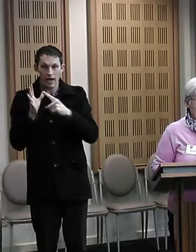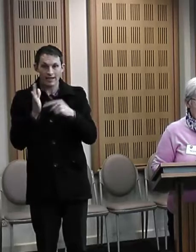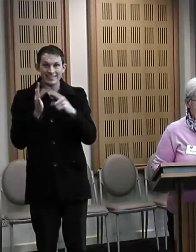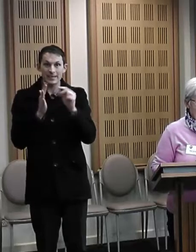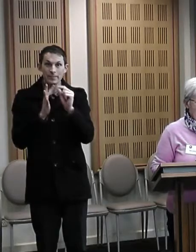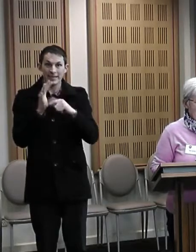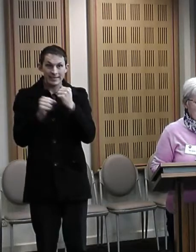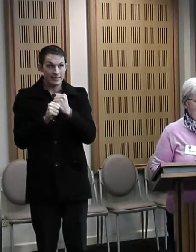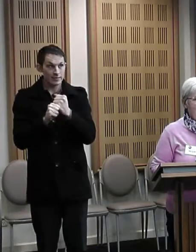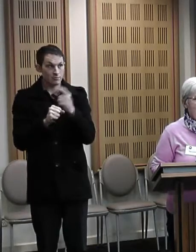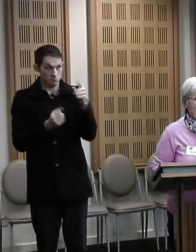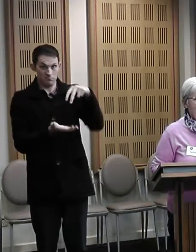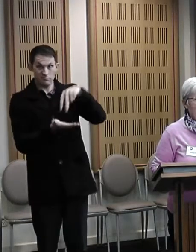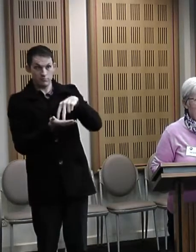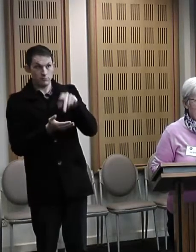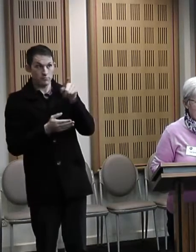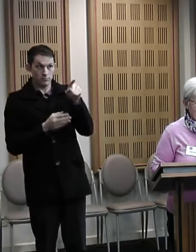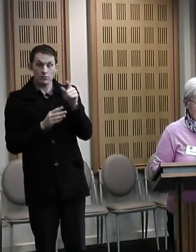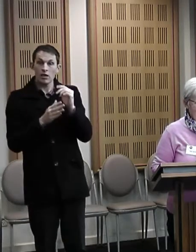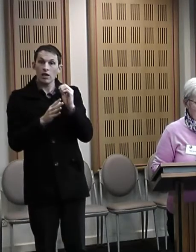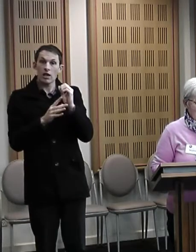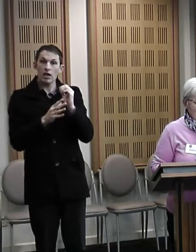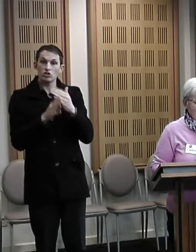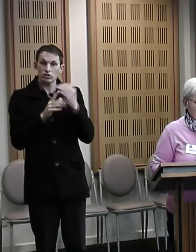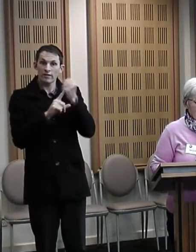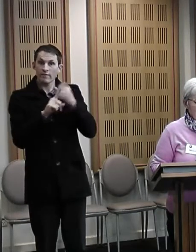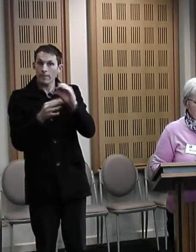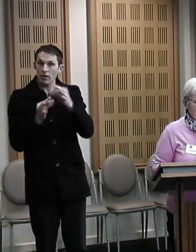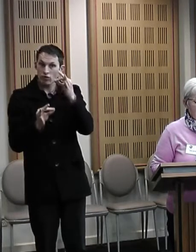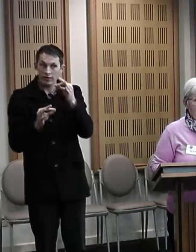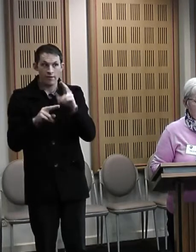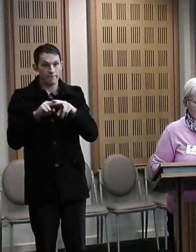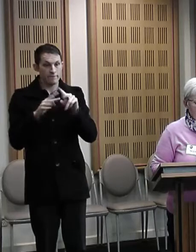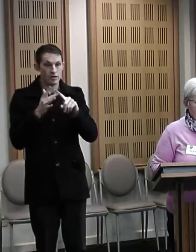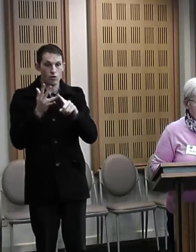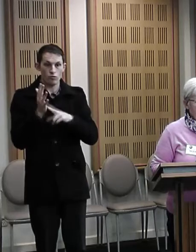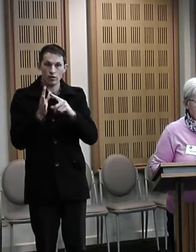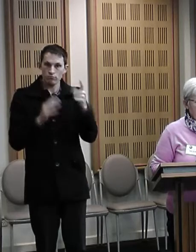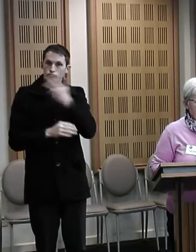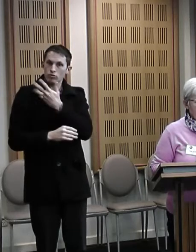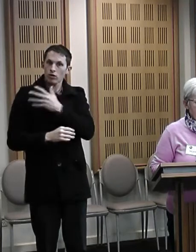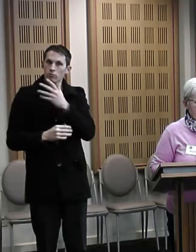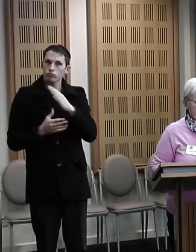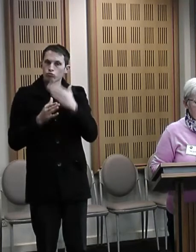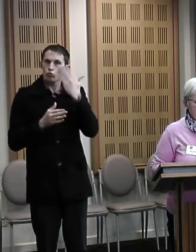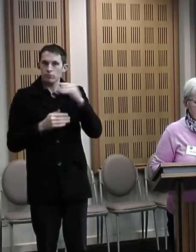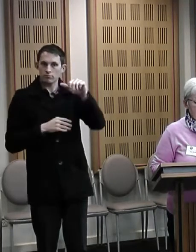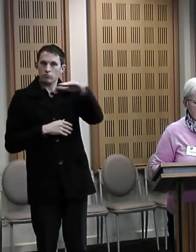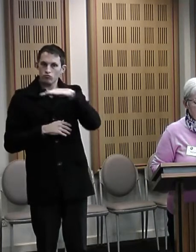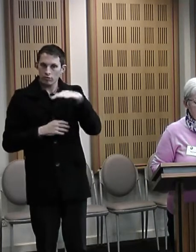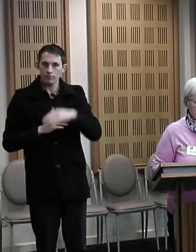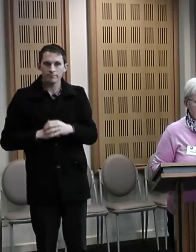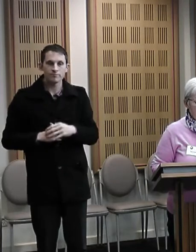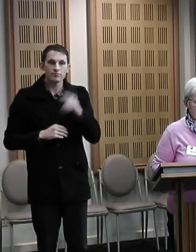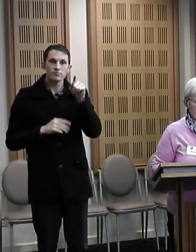is our Indigenous advocate for Ballarat. Fiona is a proud Palawa woman who is a member of the Ballarat and District